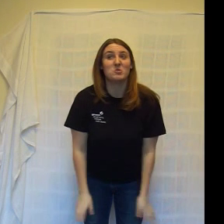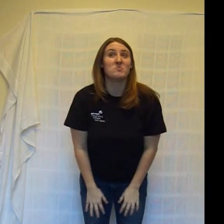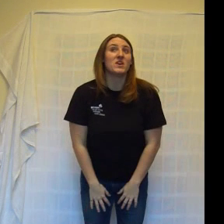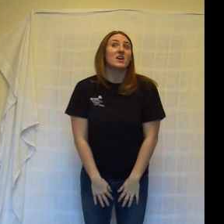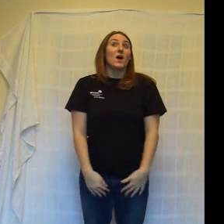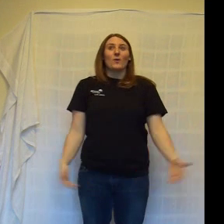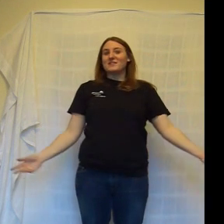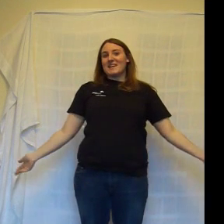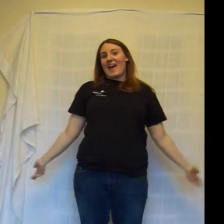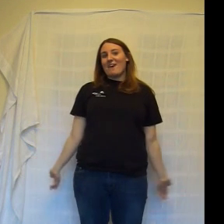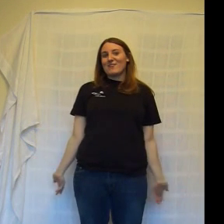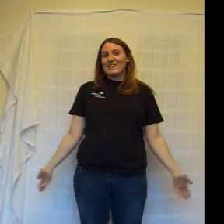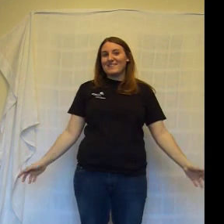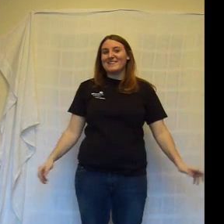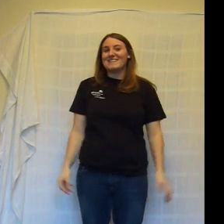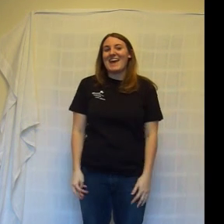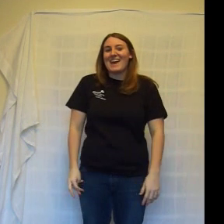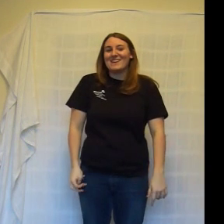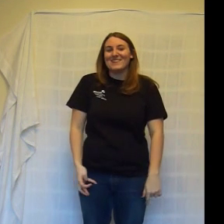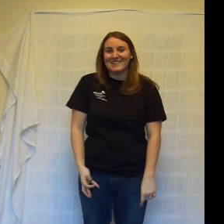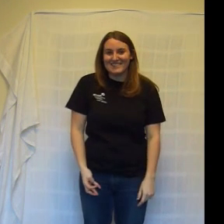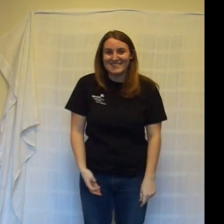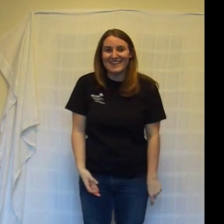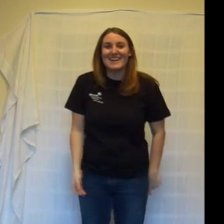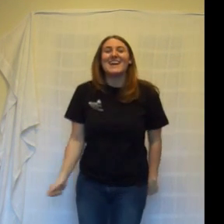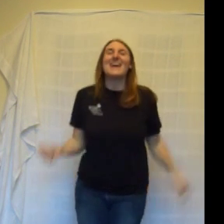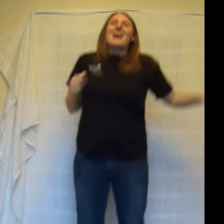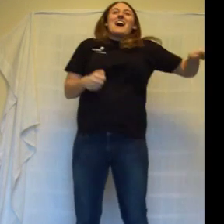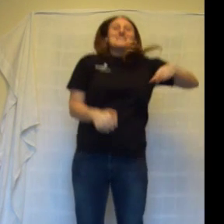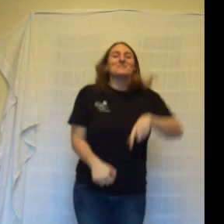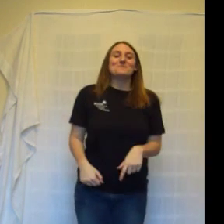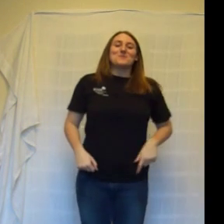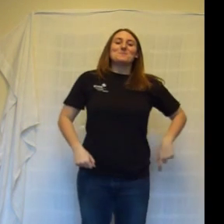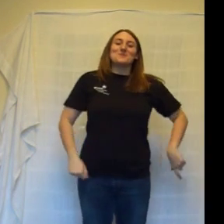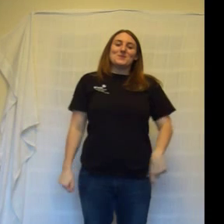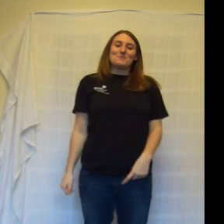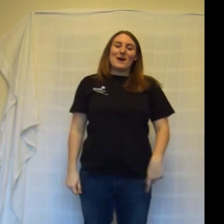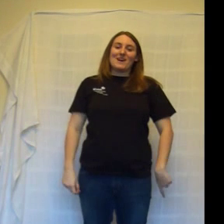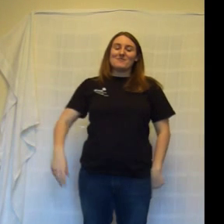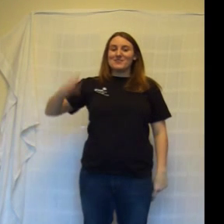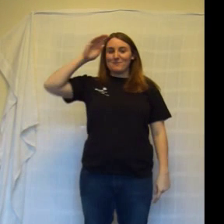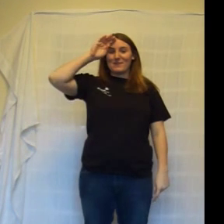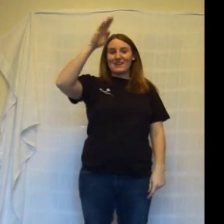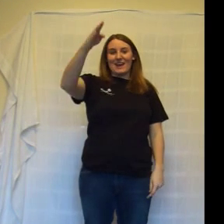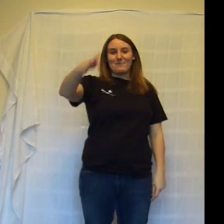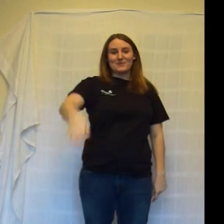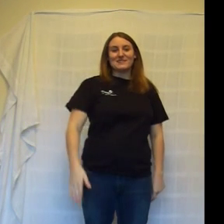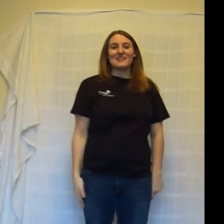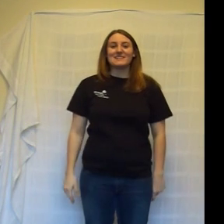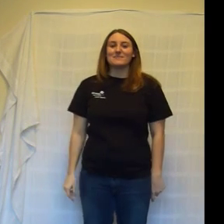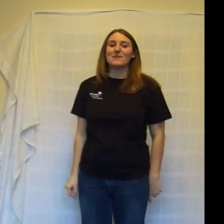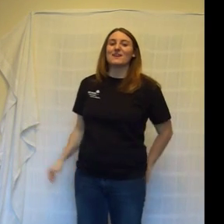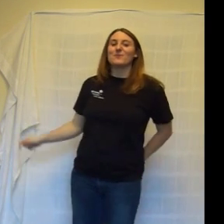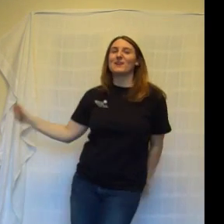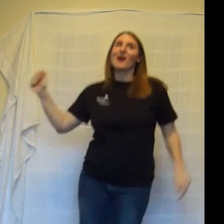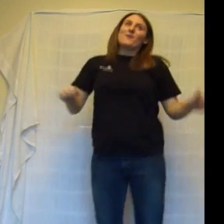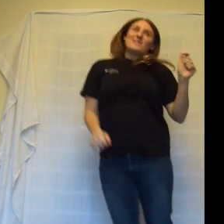I jumped aboard a pirate ship and the captain said to me, we're going this